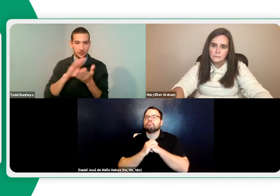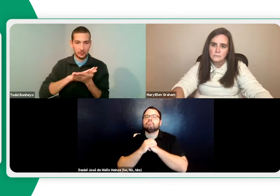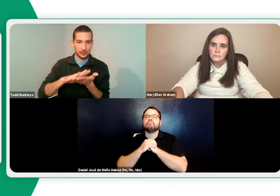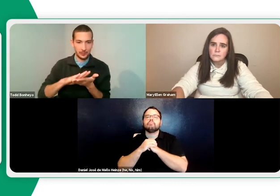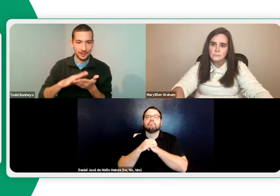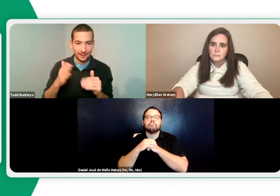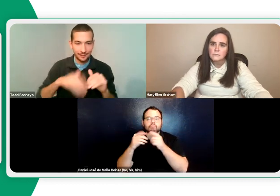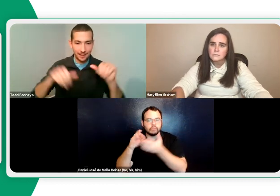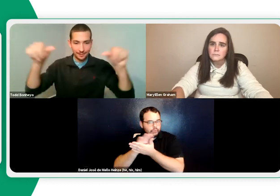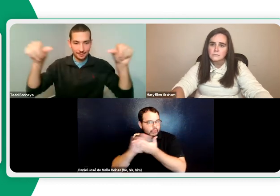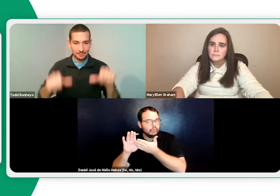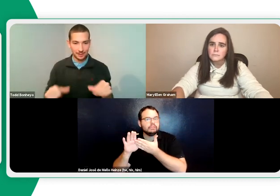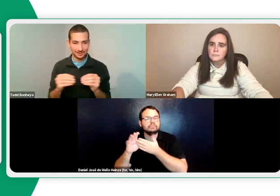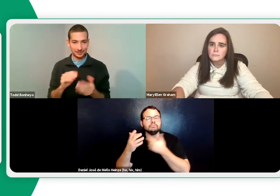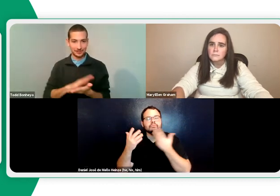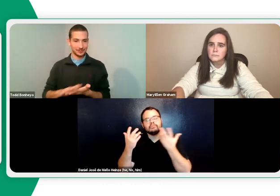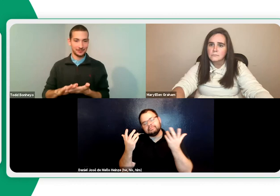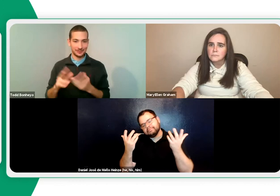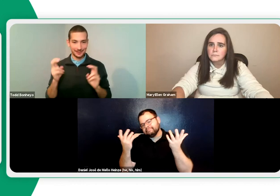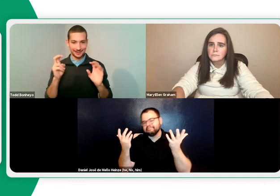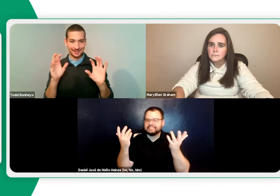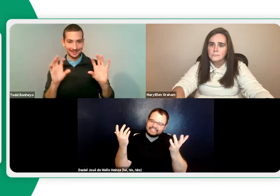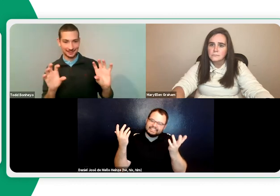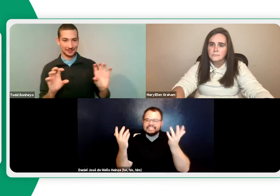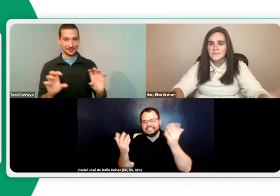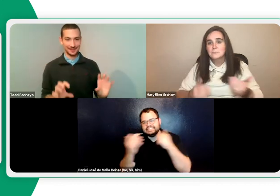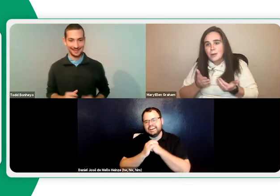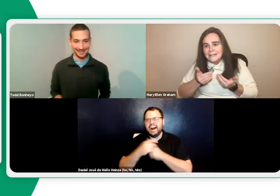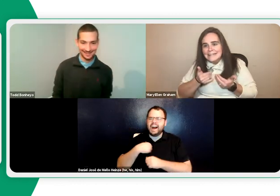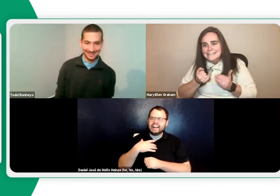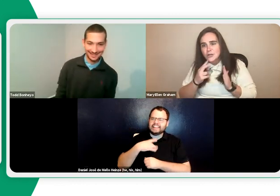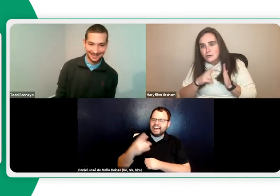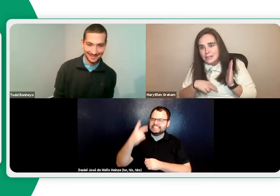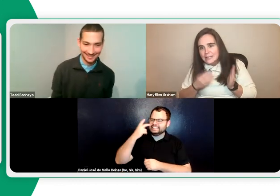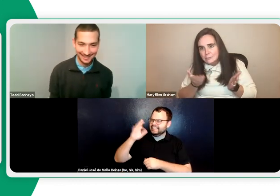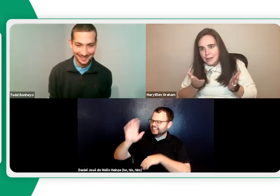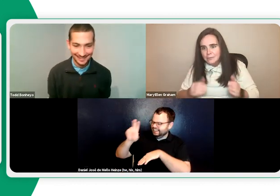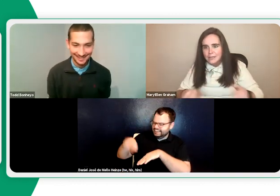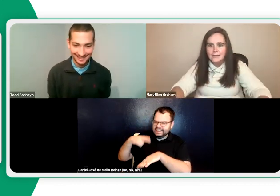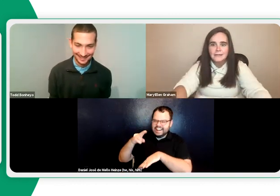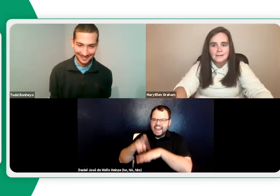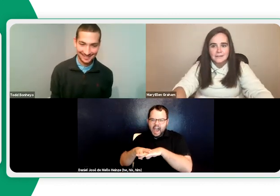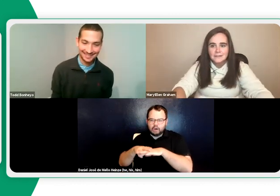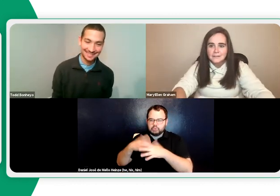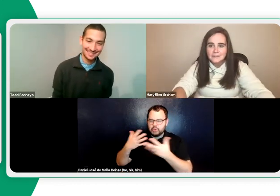information and different words, they can make larger or smaller. That's probably also a lot cleaner than a life-size paperboard, huh?